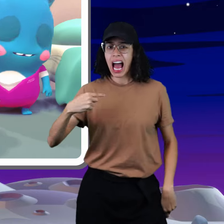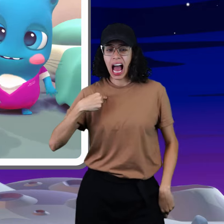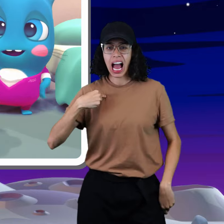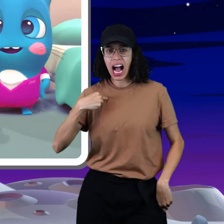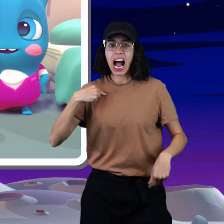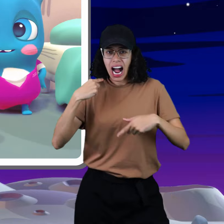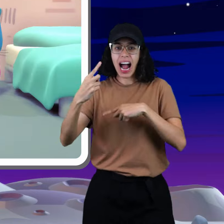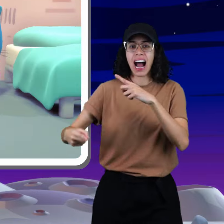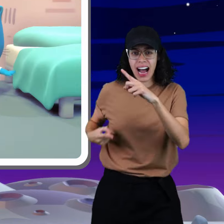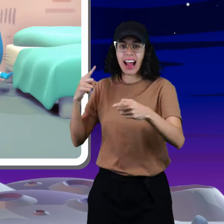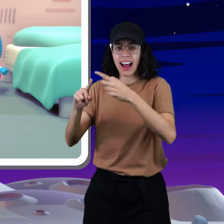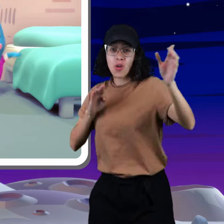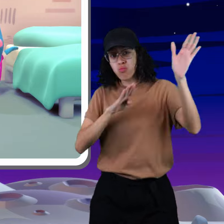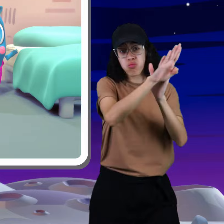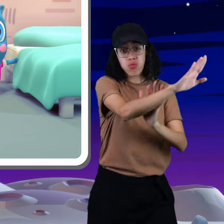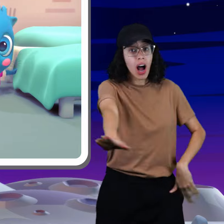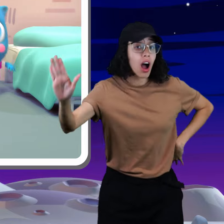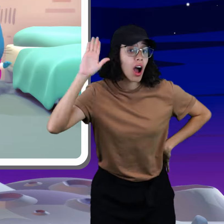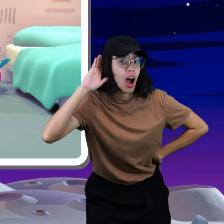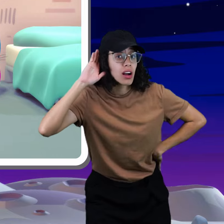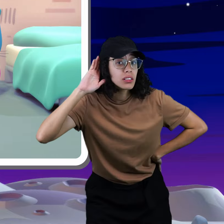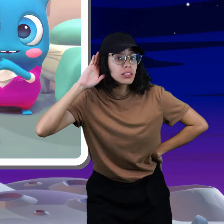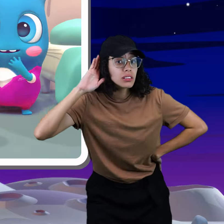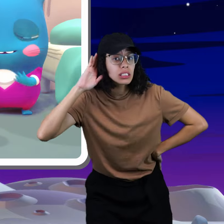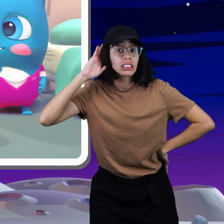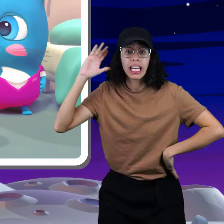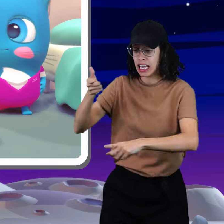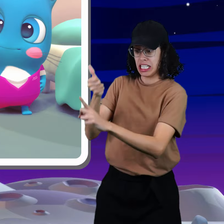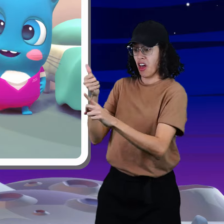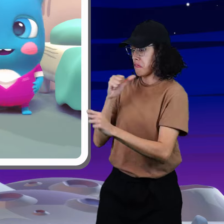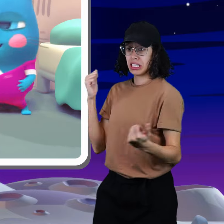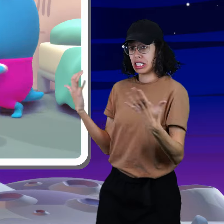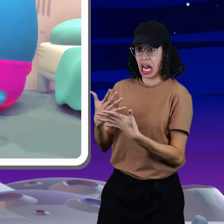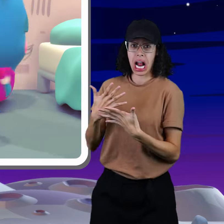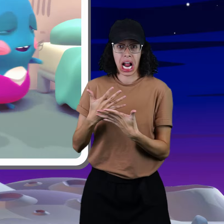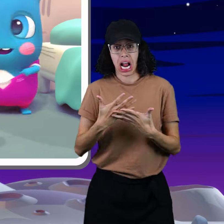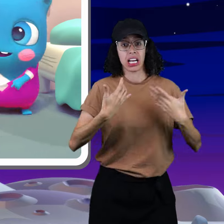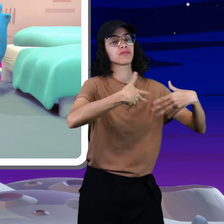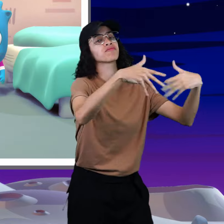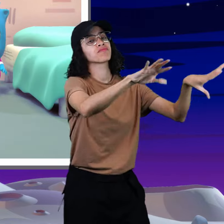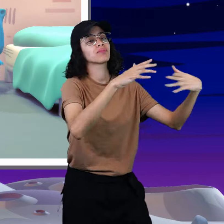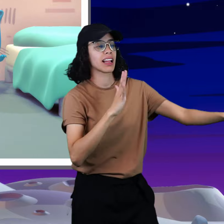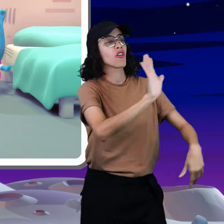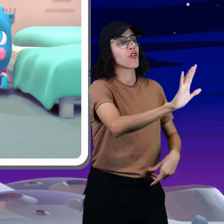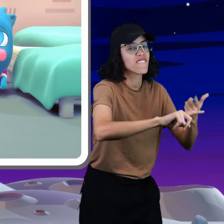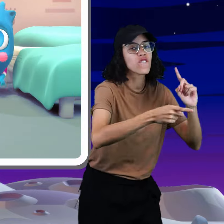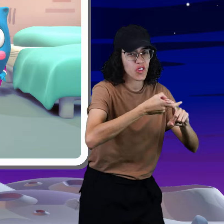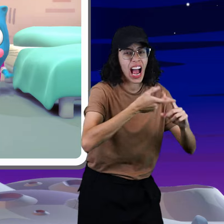When I'm back up at the top, I wanna hear you say You gone from nothing, dog, get your friends, tell them that